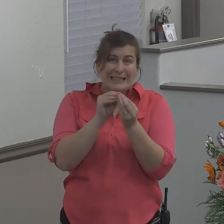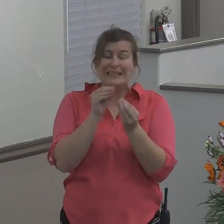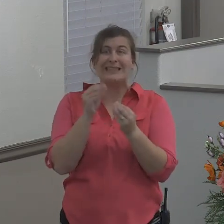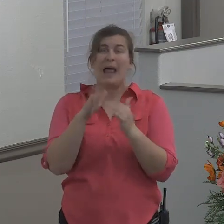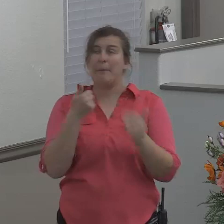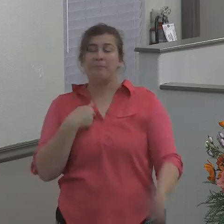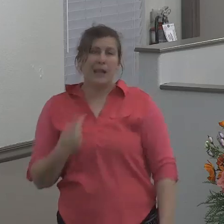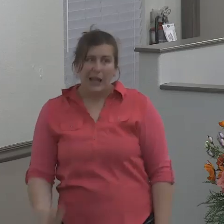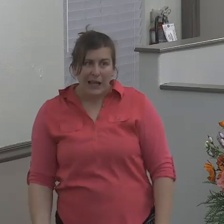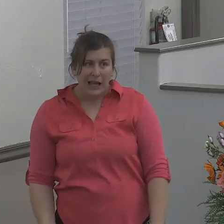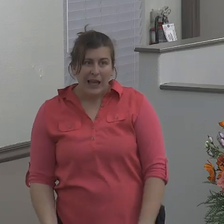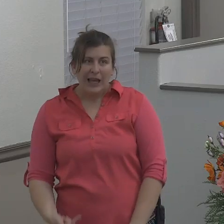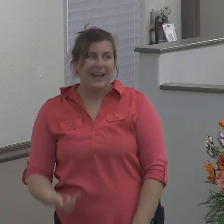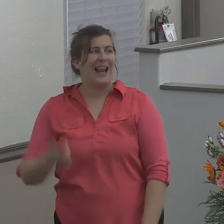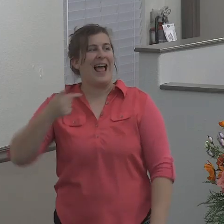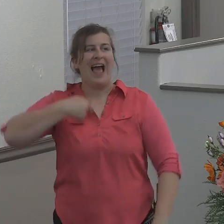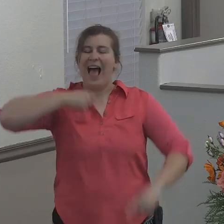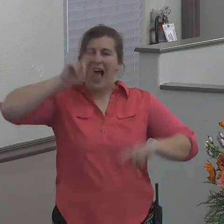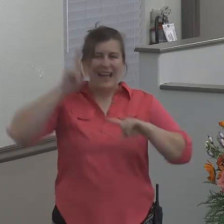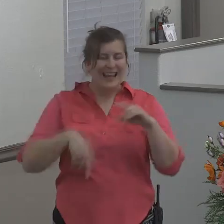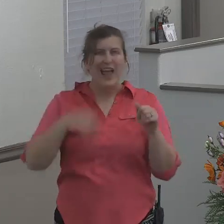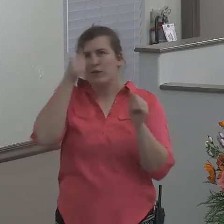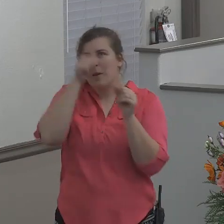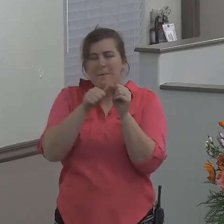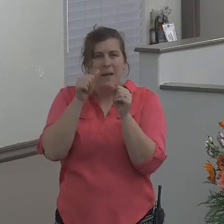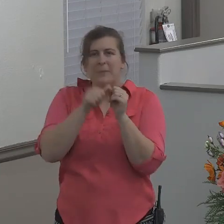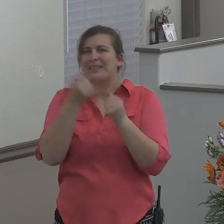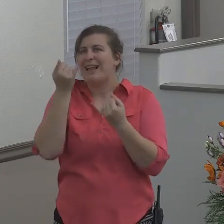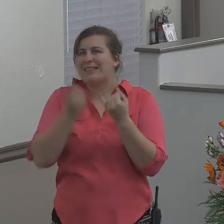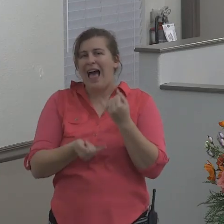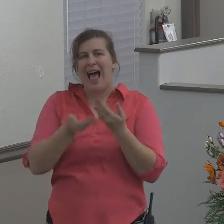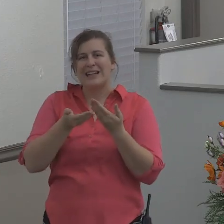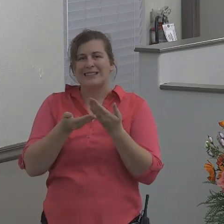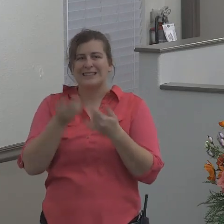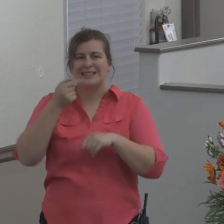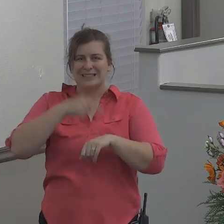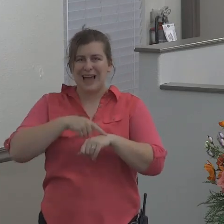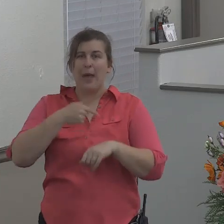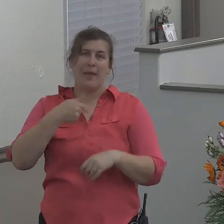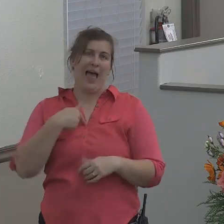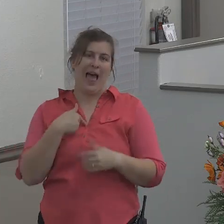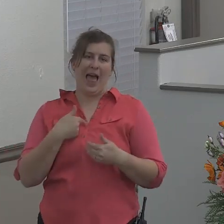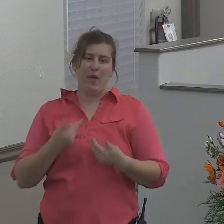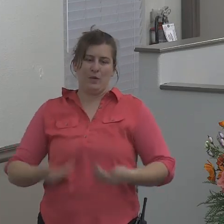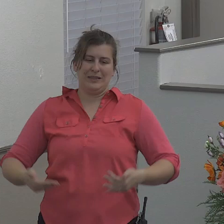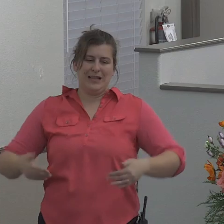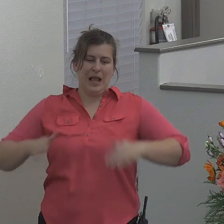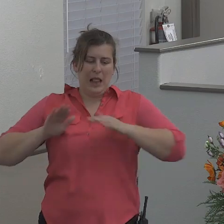and I can't remember the last time I got tucked in at night